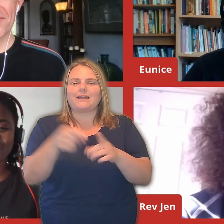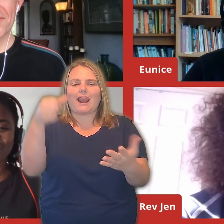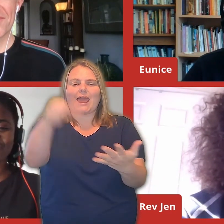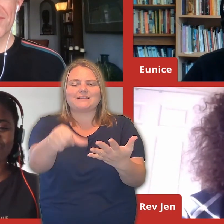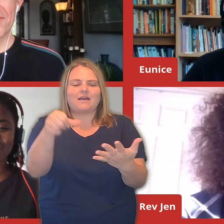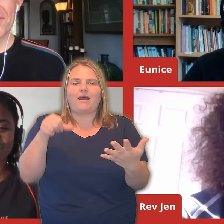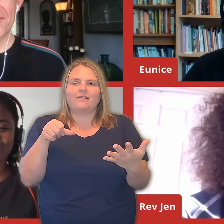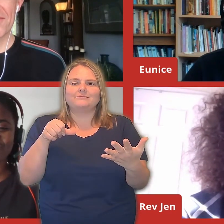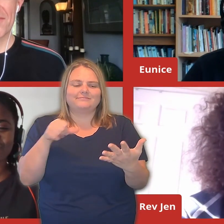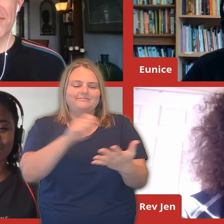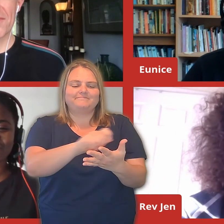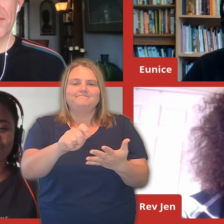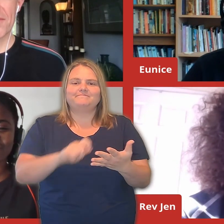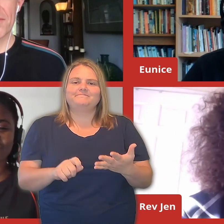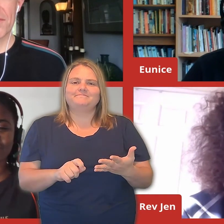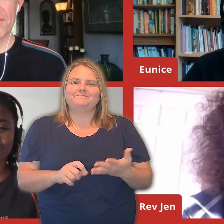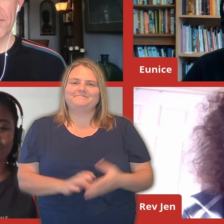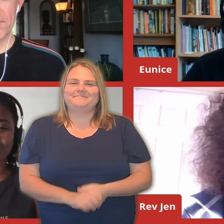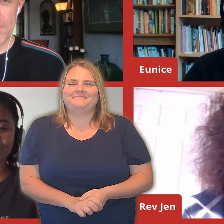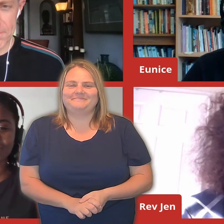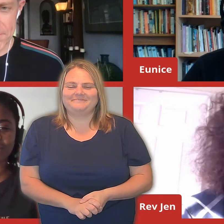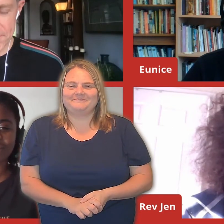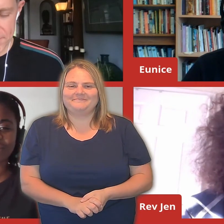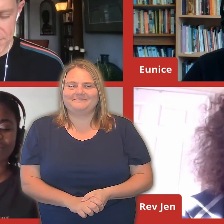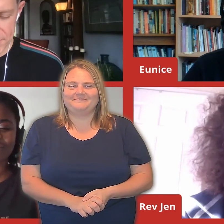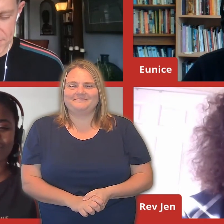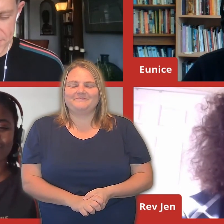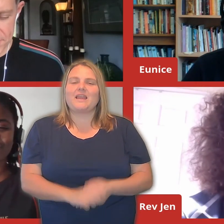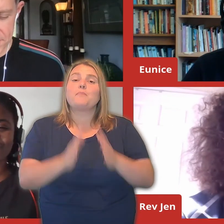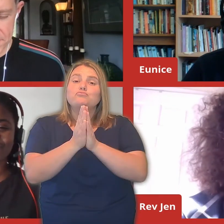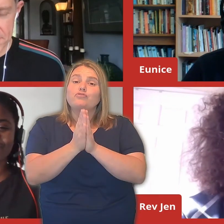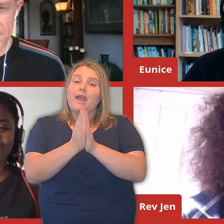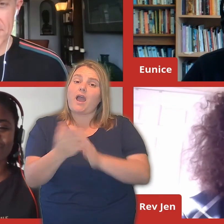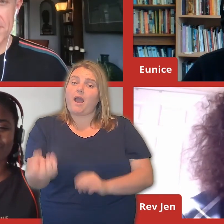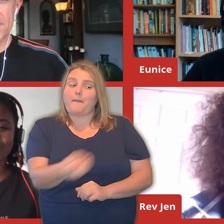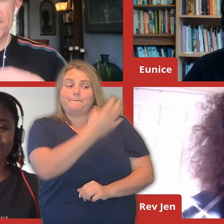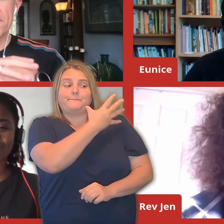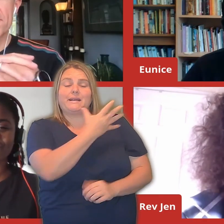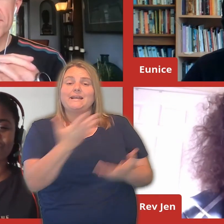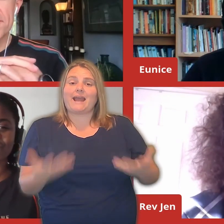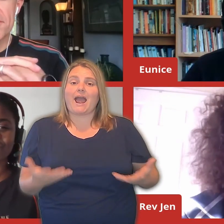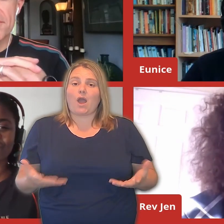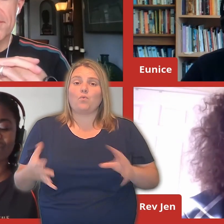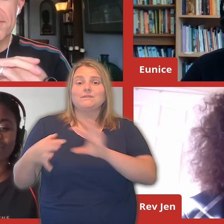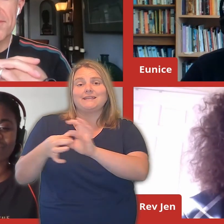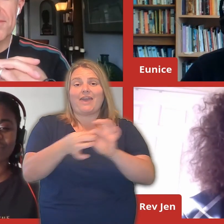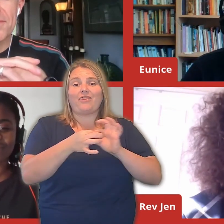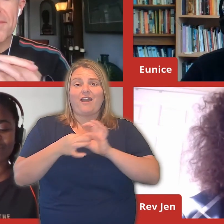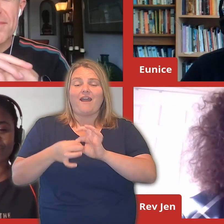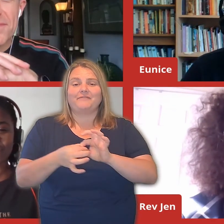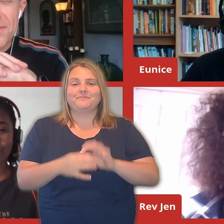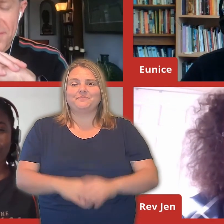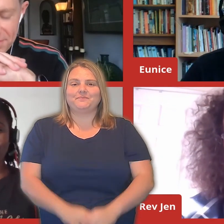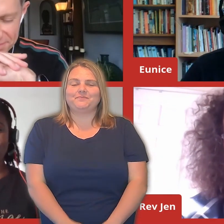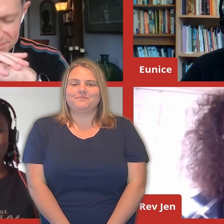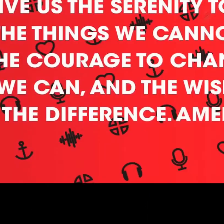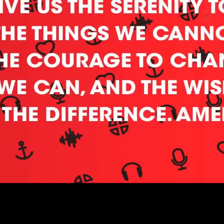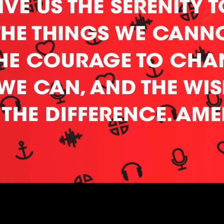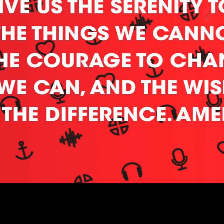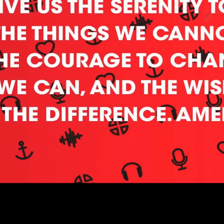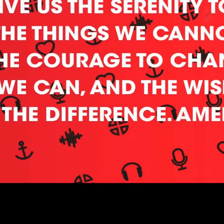inner power to which you submit to. The prayer is going to come up on the slide and we're going to pray together and Eunice is going to voice it for us today.